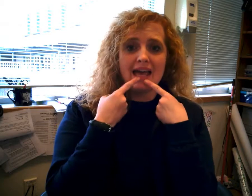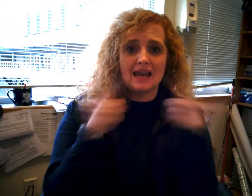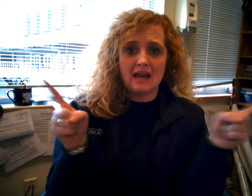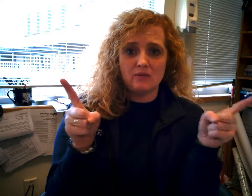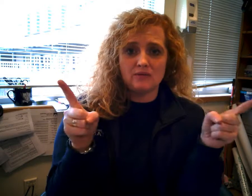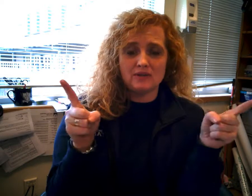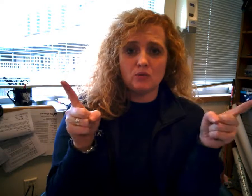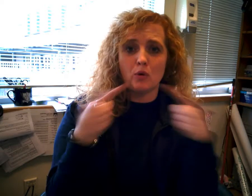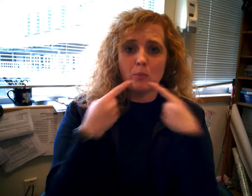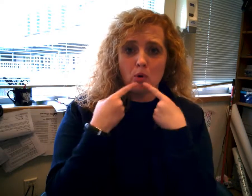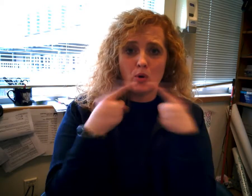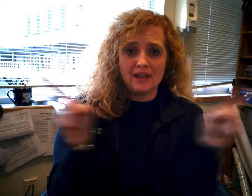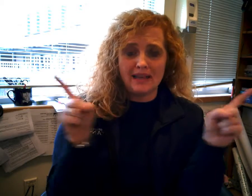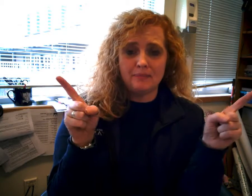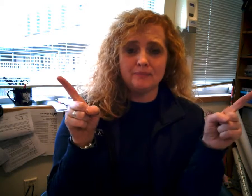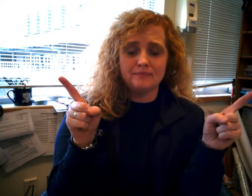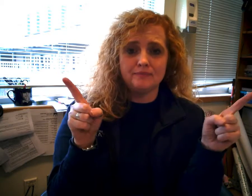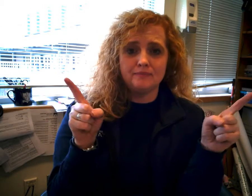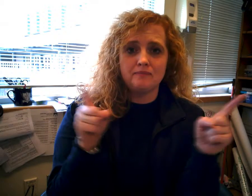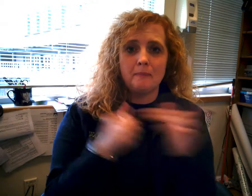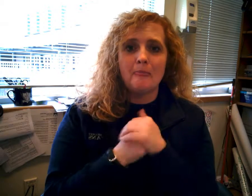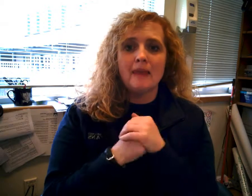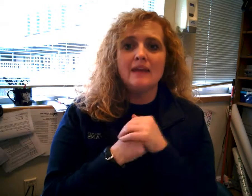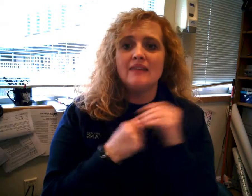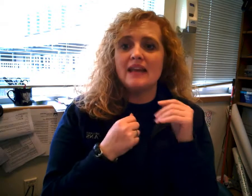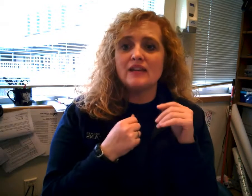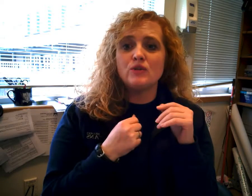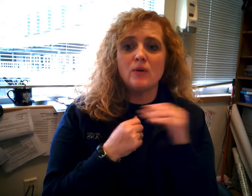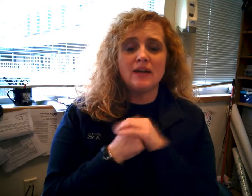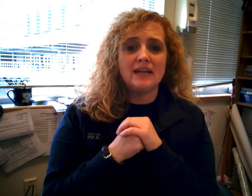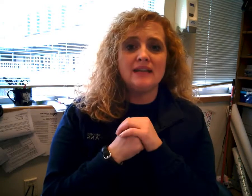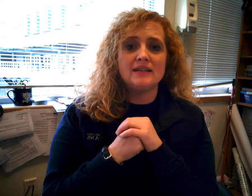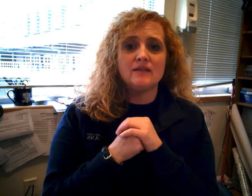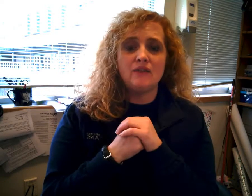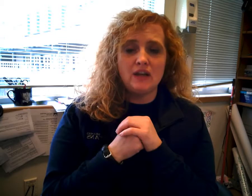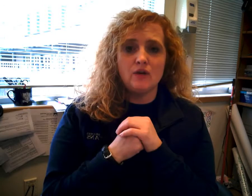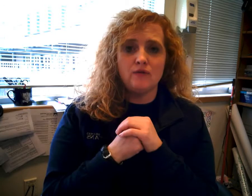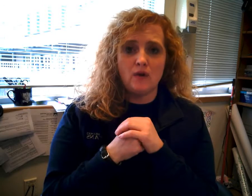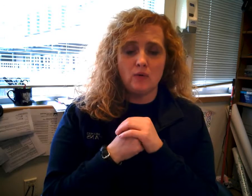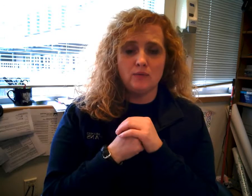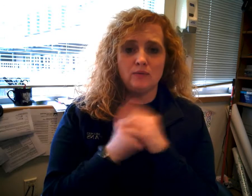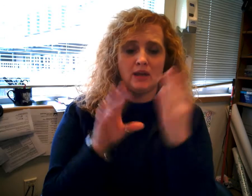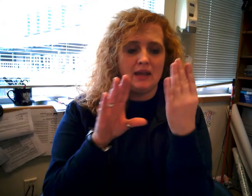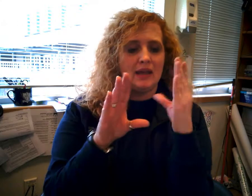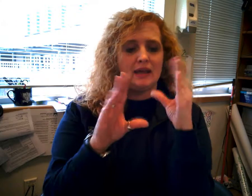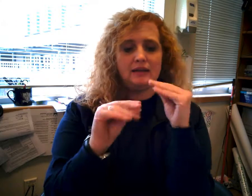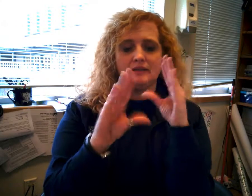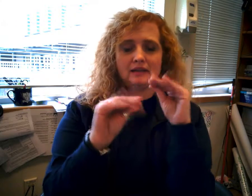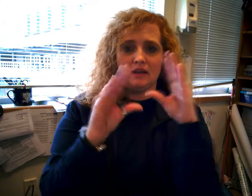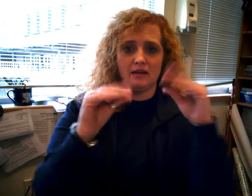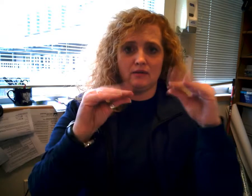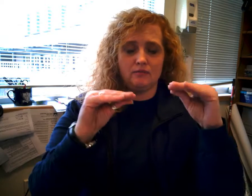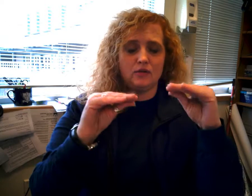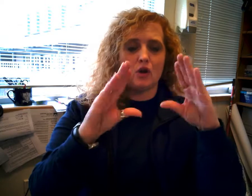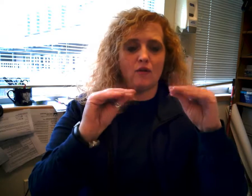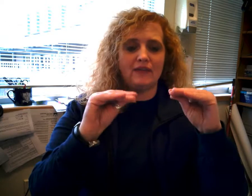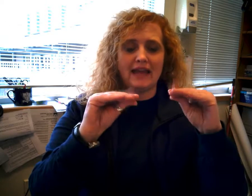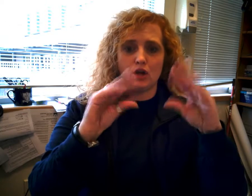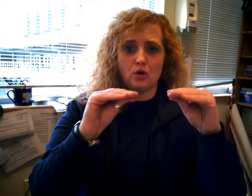Announce or proclaim. The next one is videophone. It's a flat O.